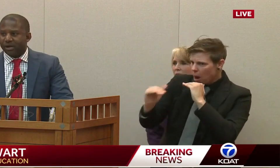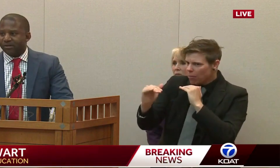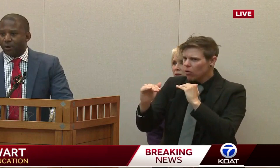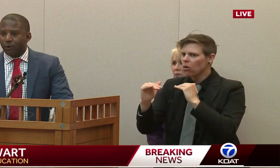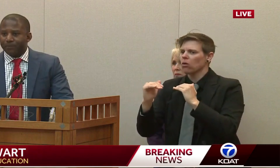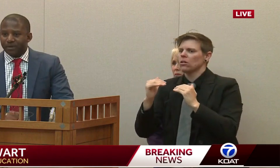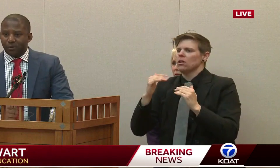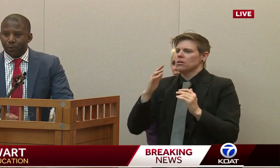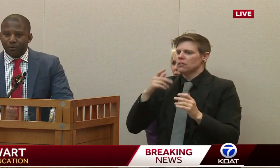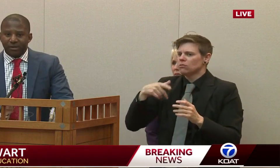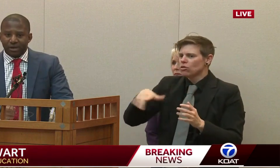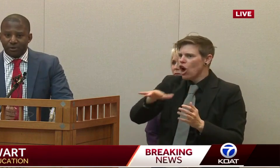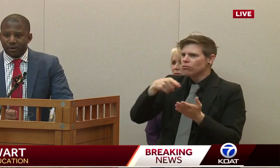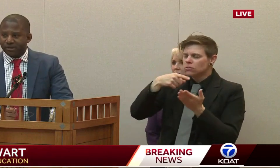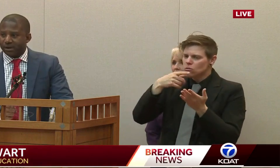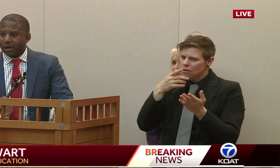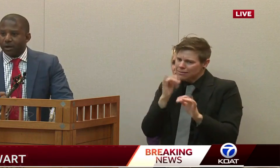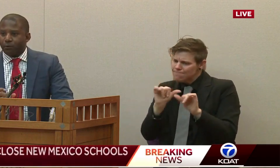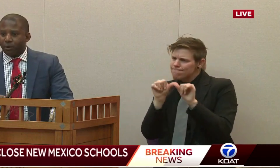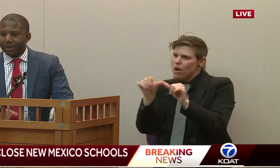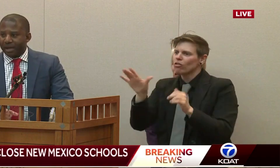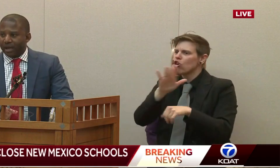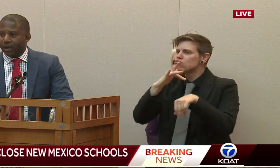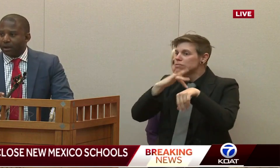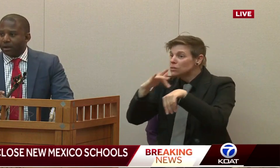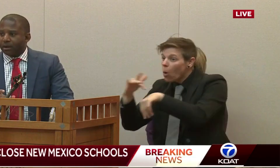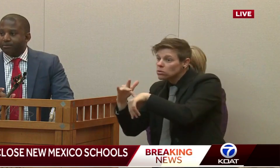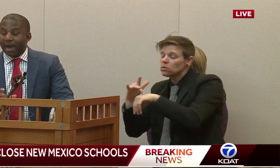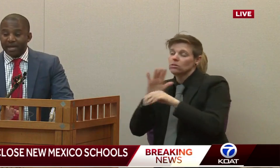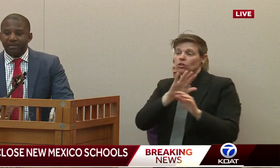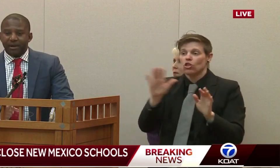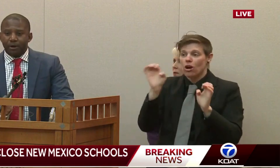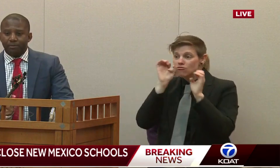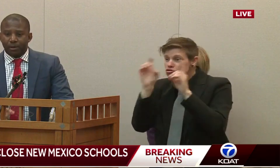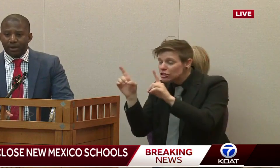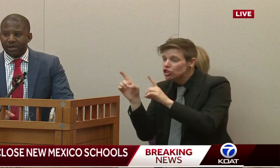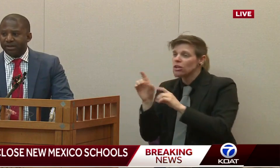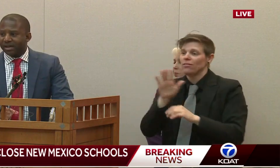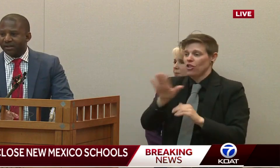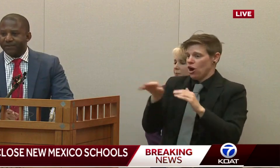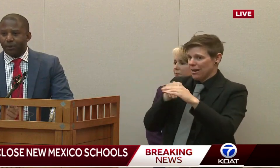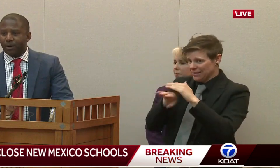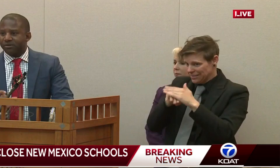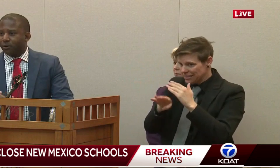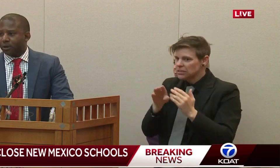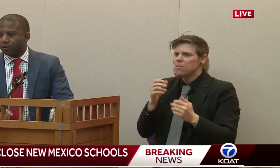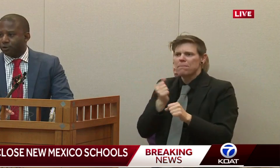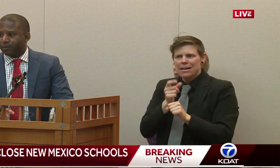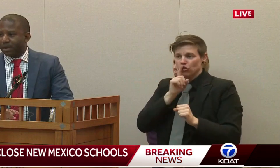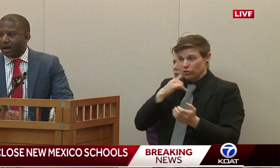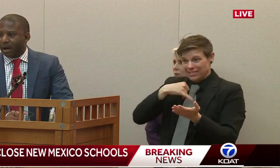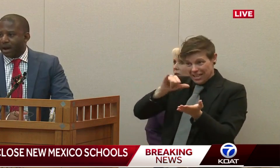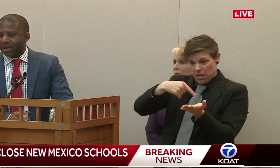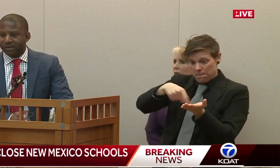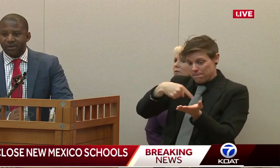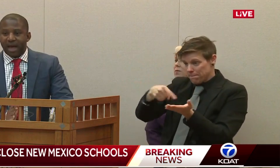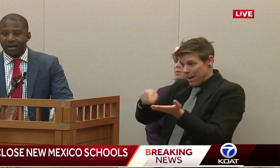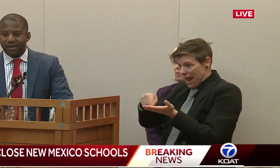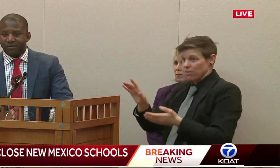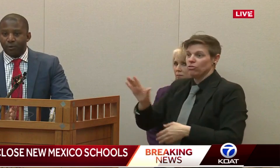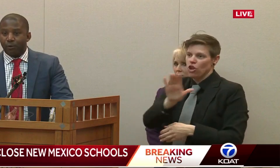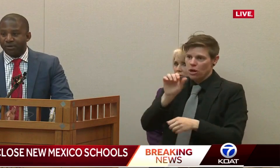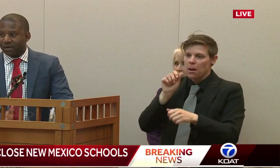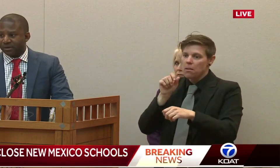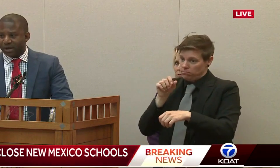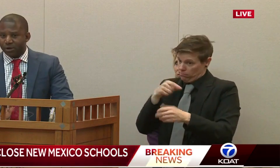wages. So schools and districts will be paying their employees as if there was no closure and as